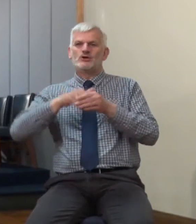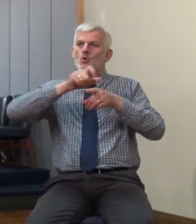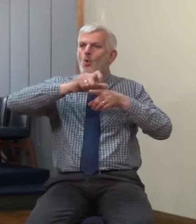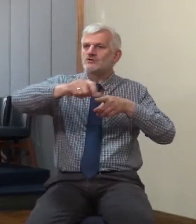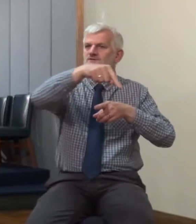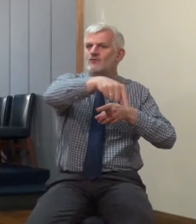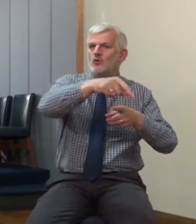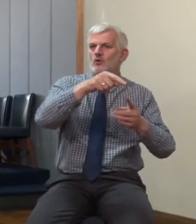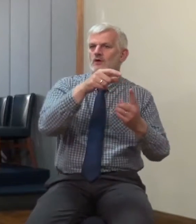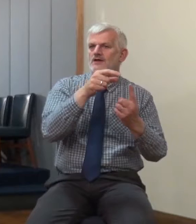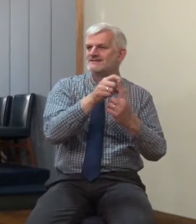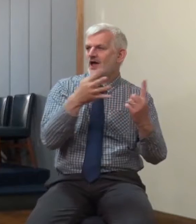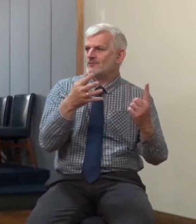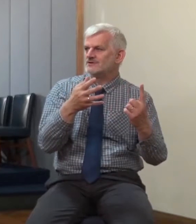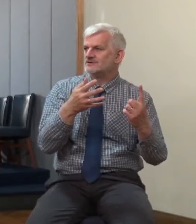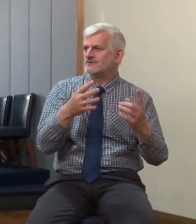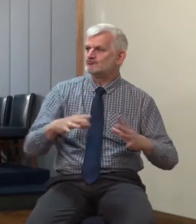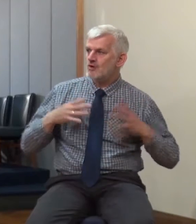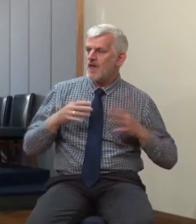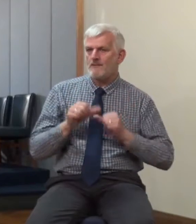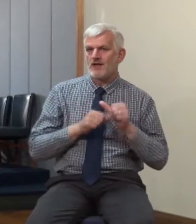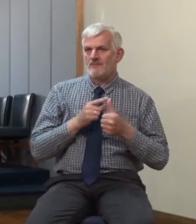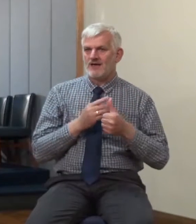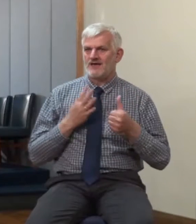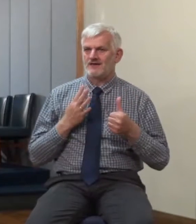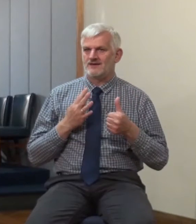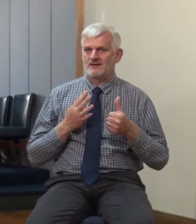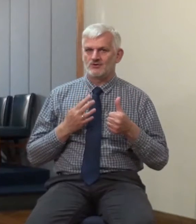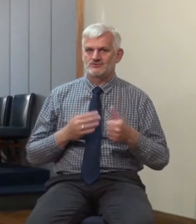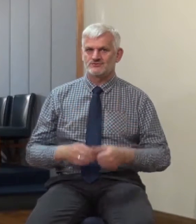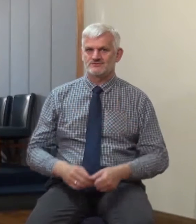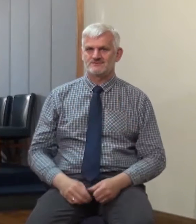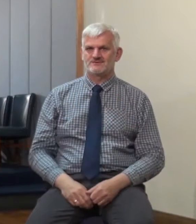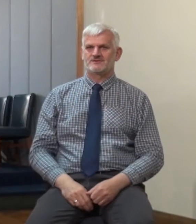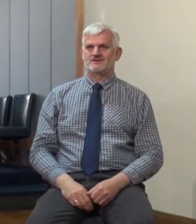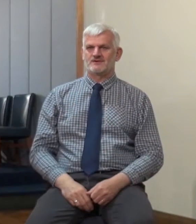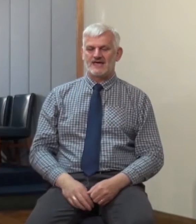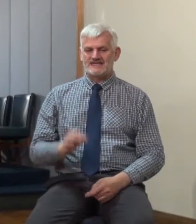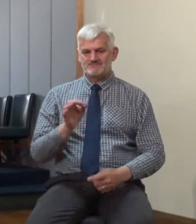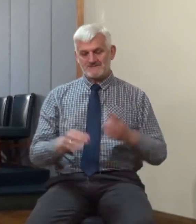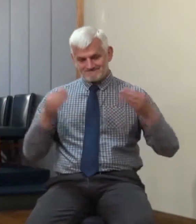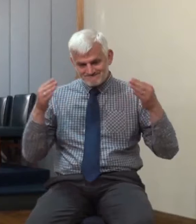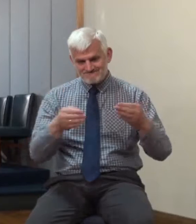apostles. So they have a primary ethical sense to the apostles. And that does not,